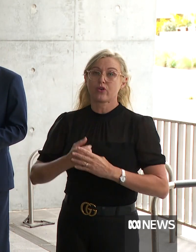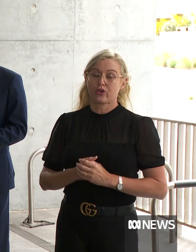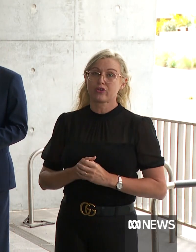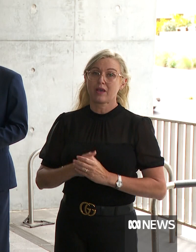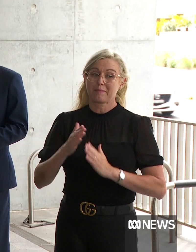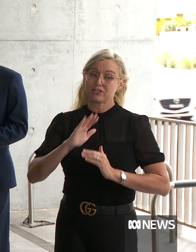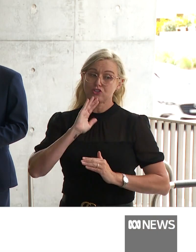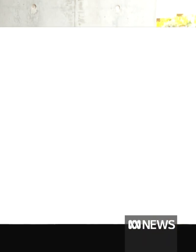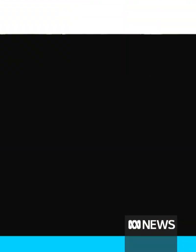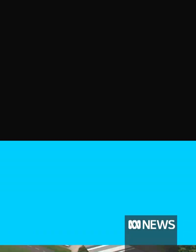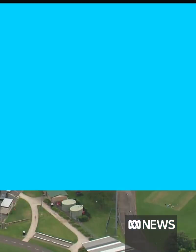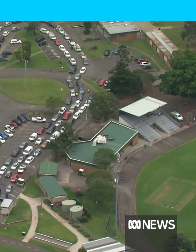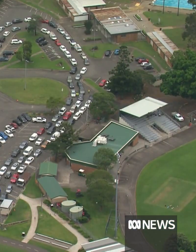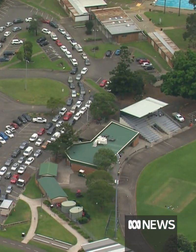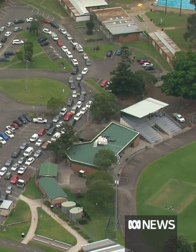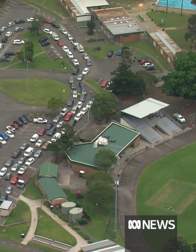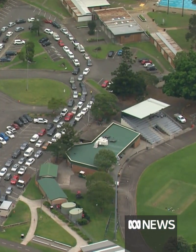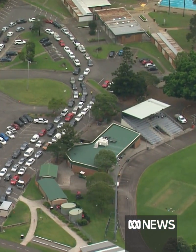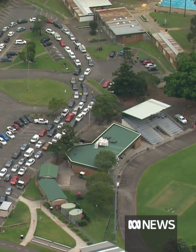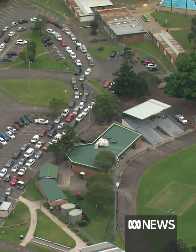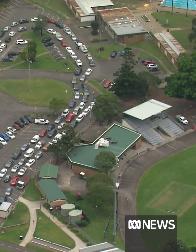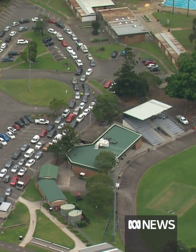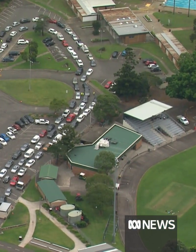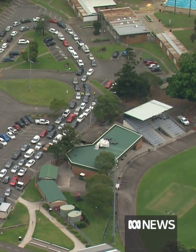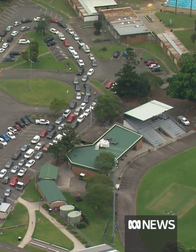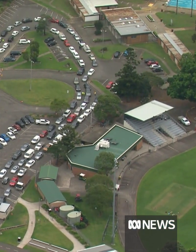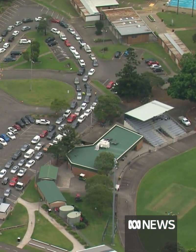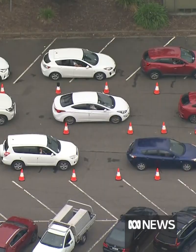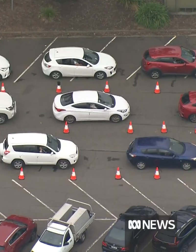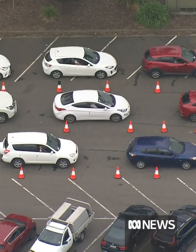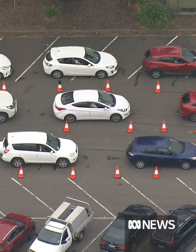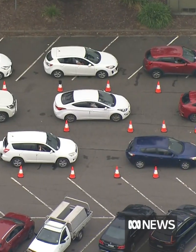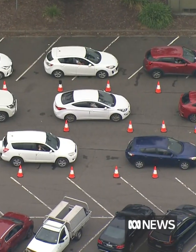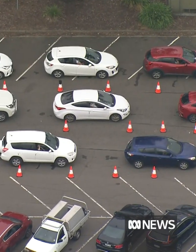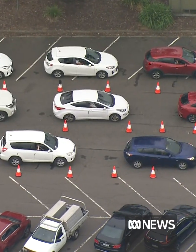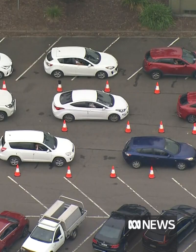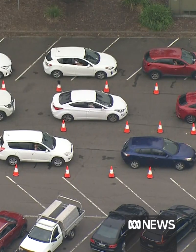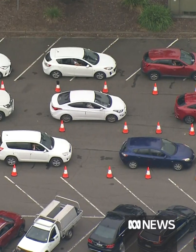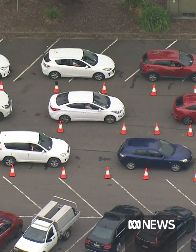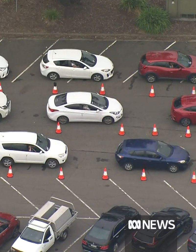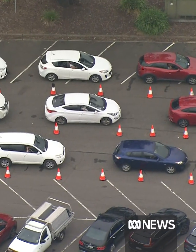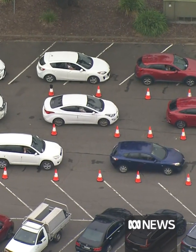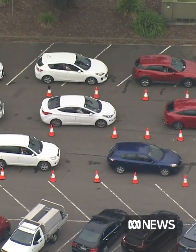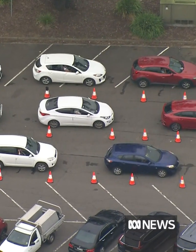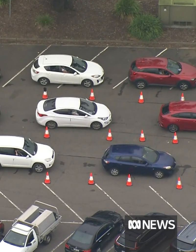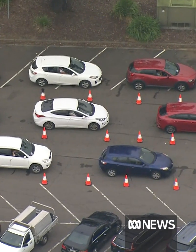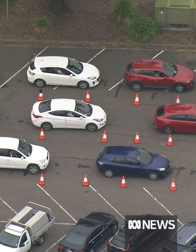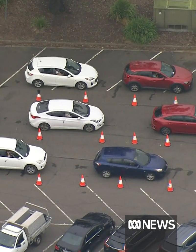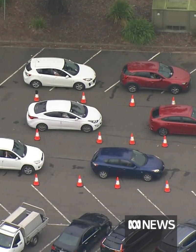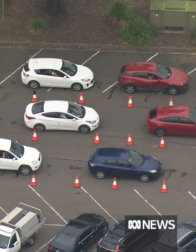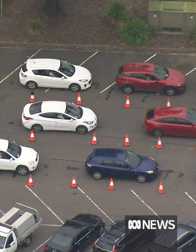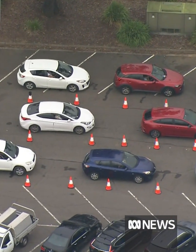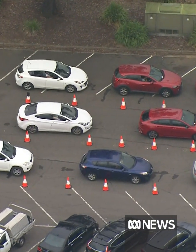that pressure on. Testing centres remain under significant strain due to soaring demand. The government is working to distribute